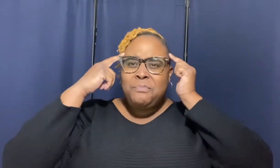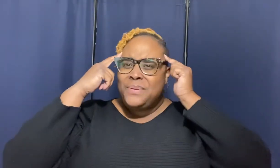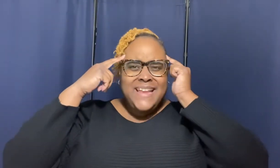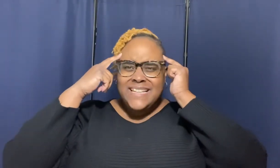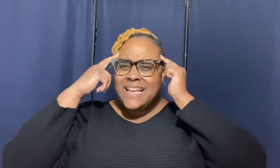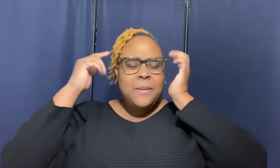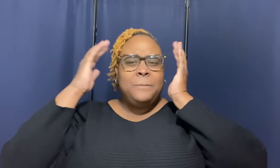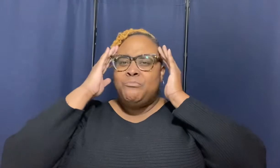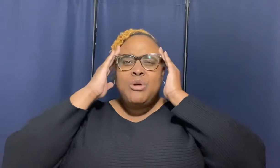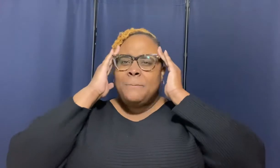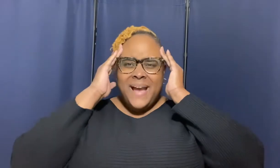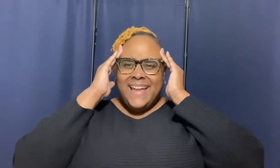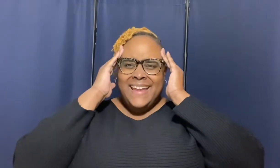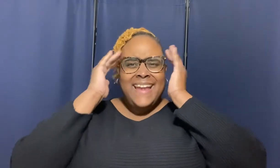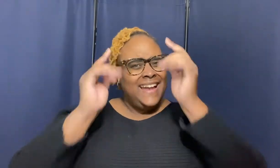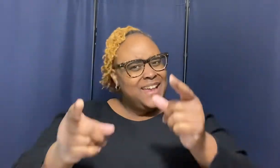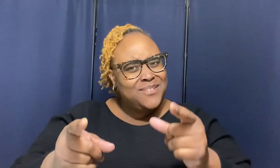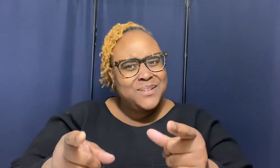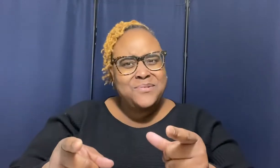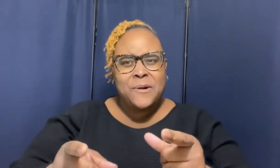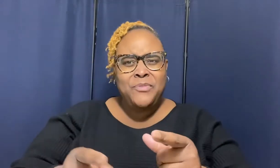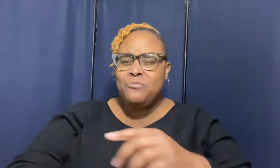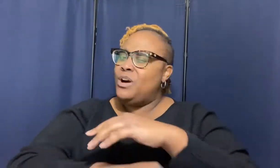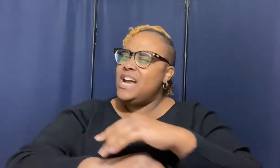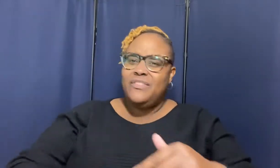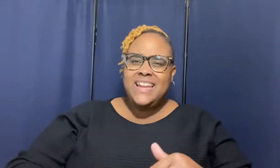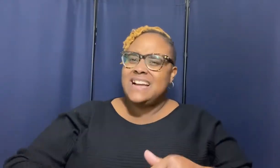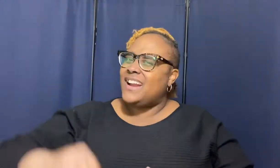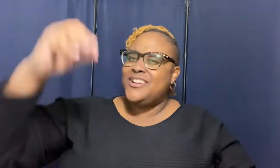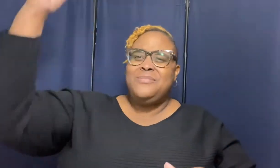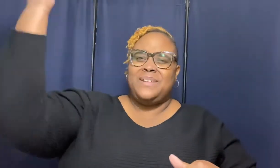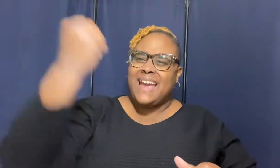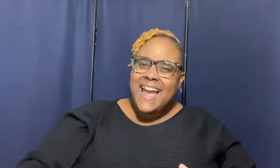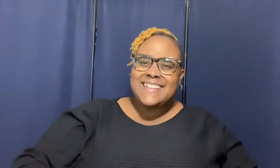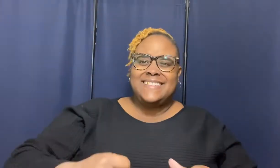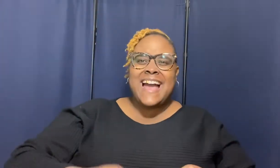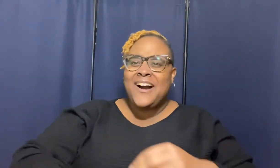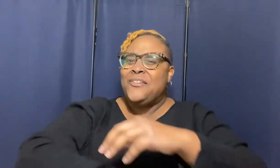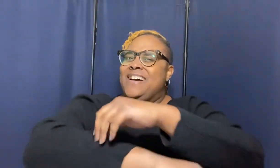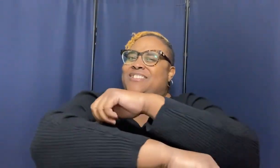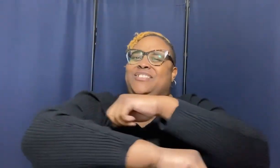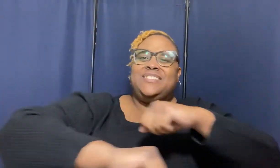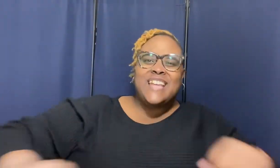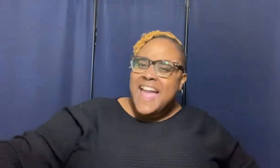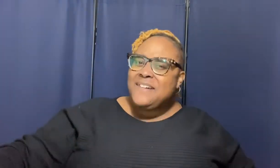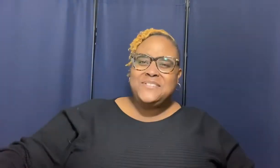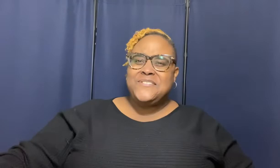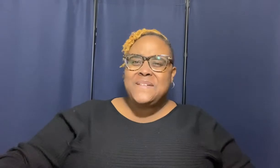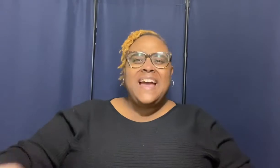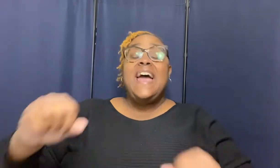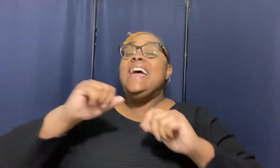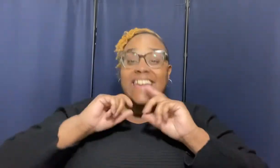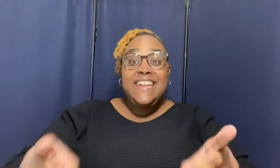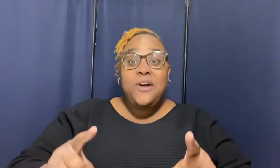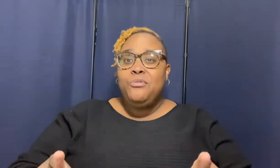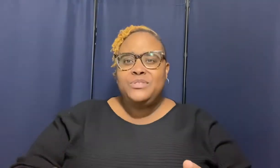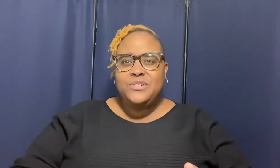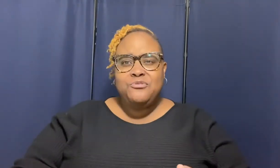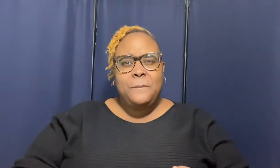peace remain he'll do it whatever he gotta come cast down tear up he gonna do it